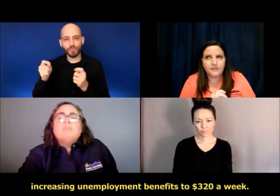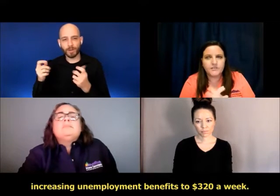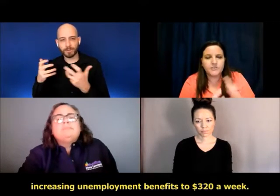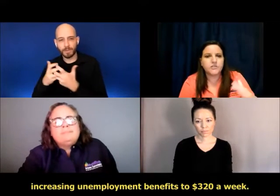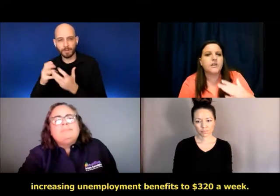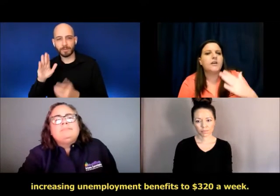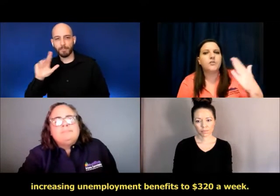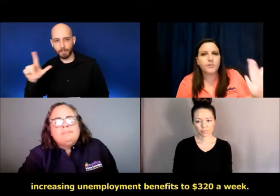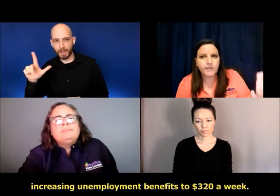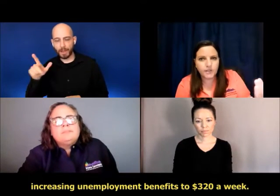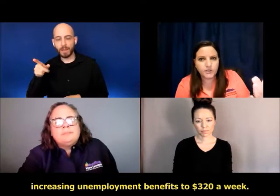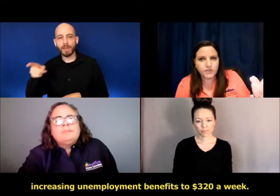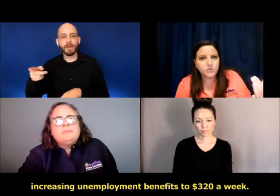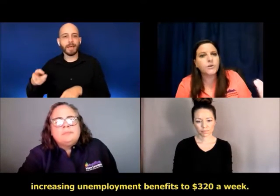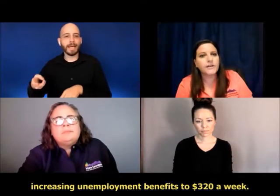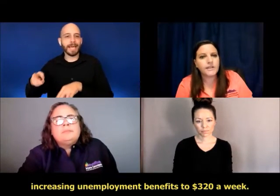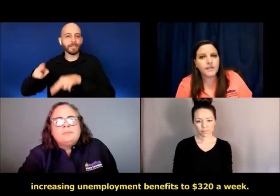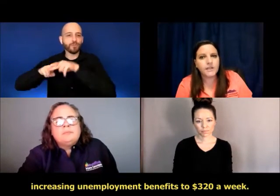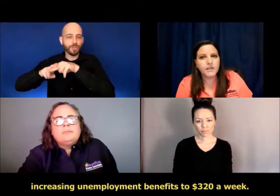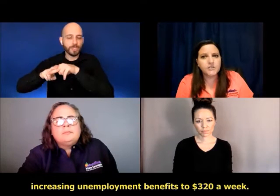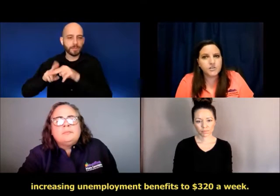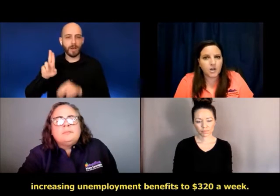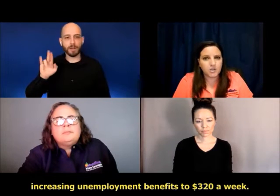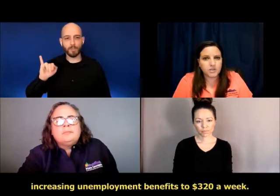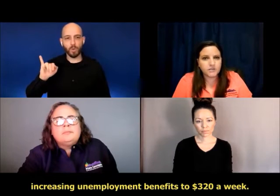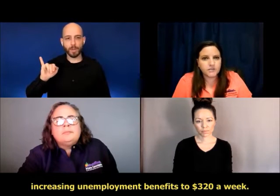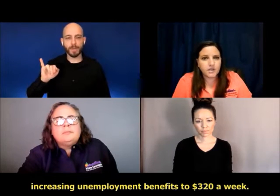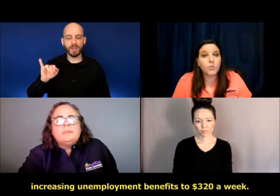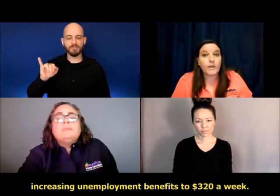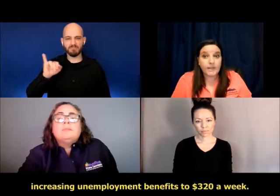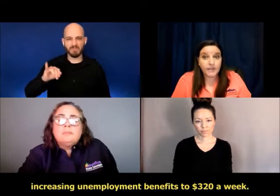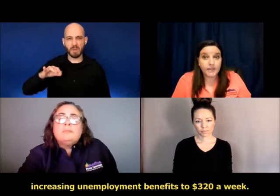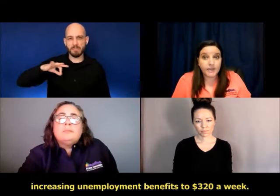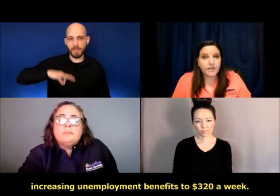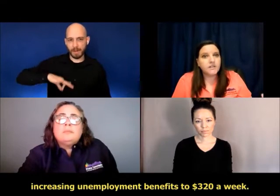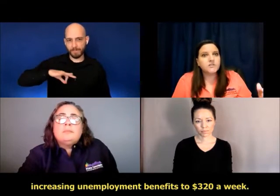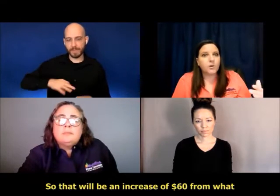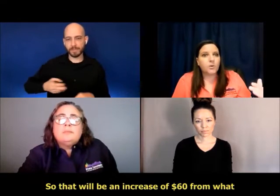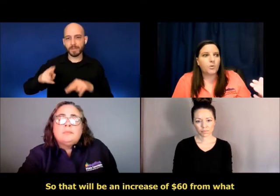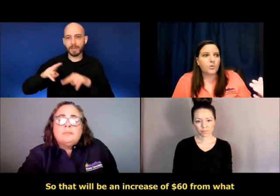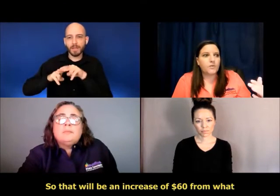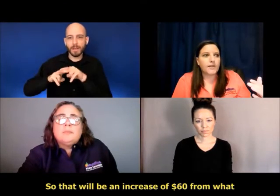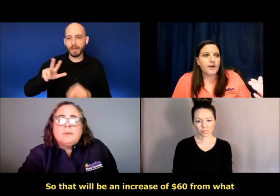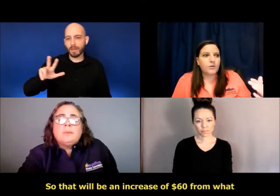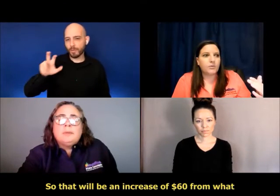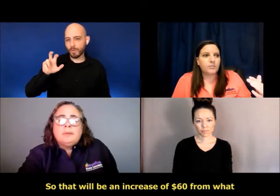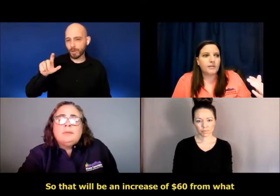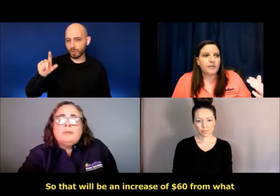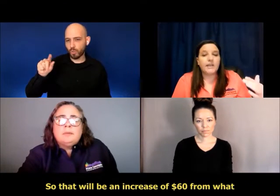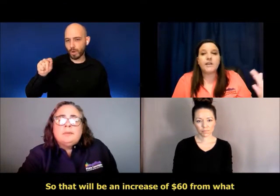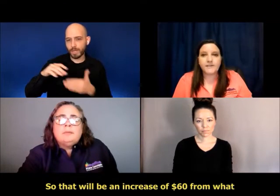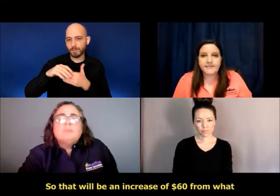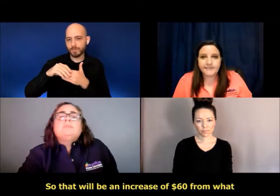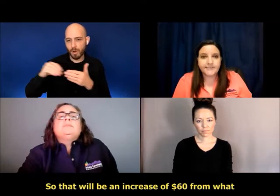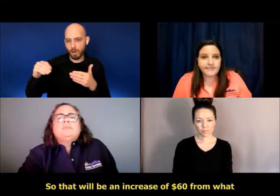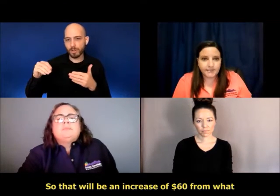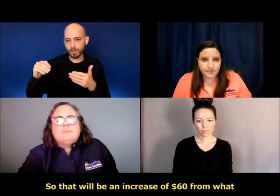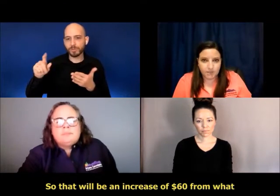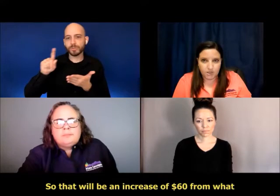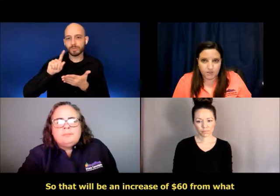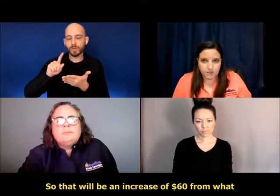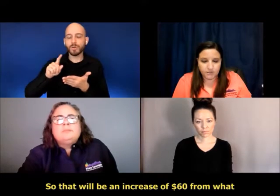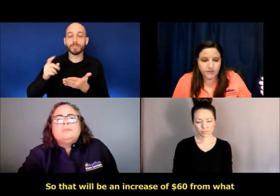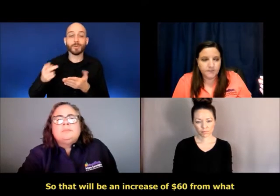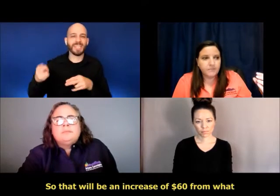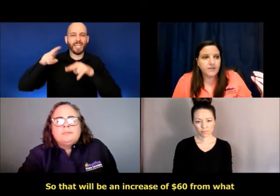benefits to $320 a week. So that will be an increase of